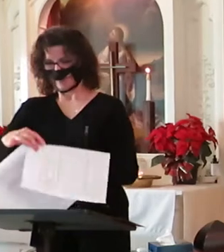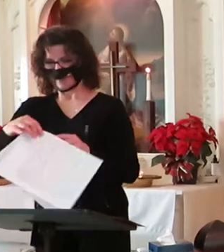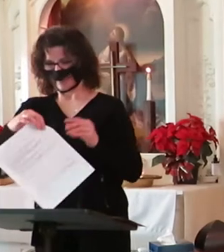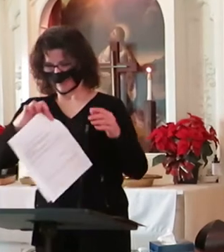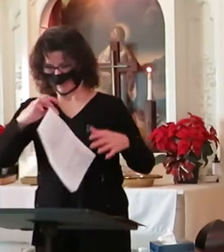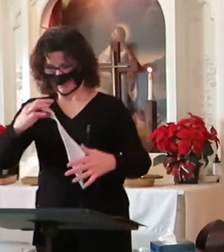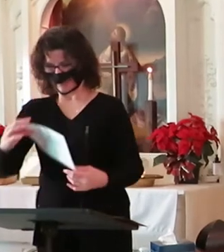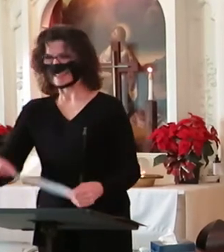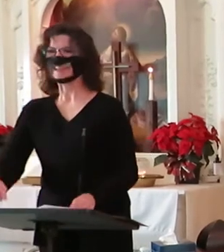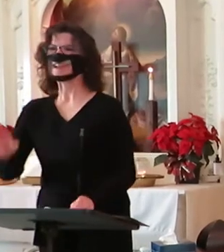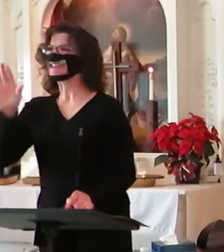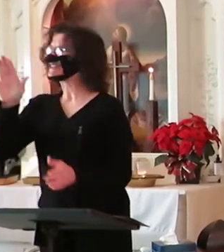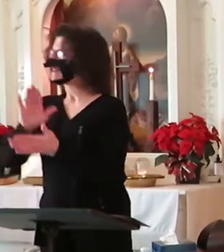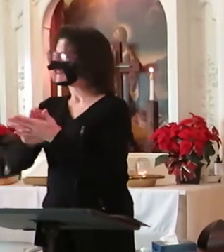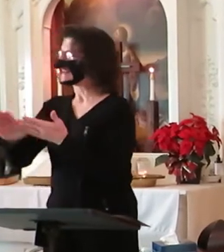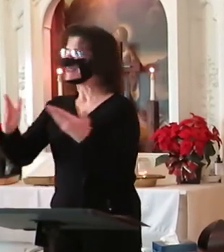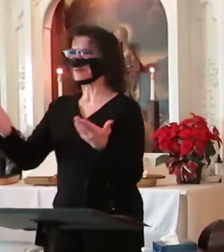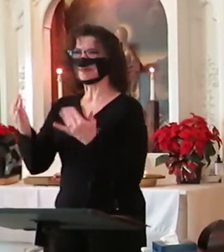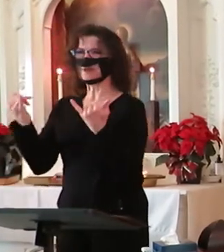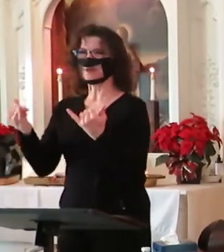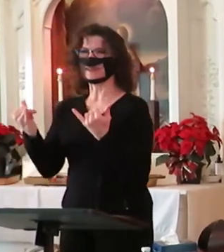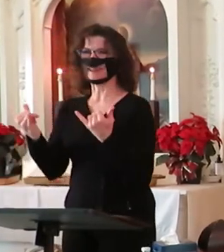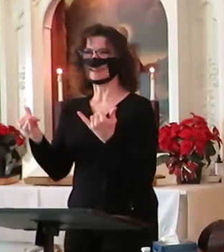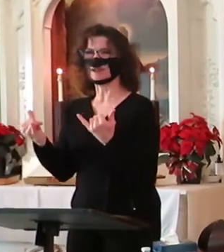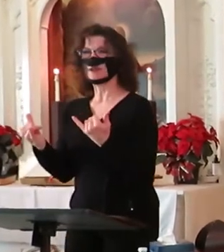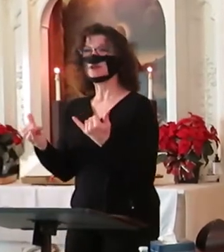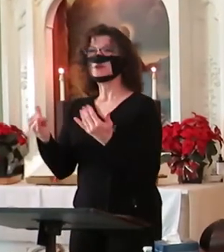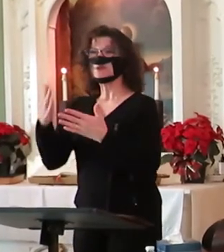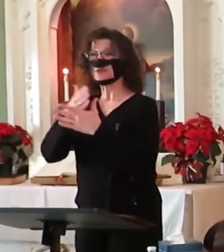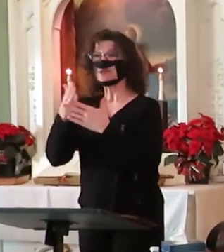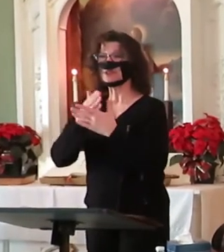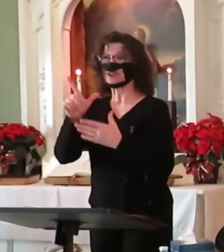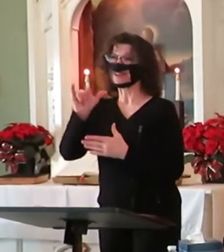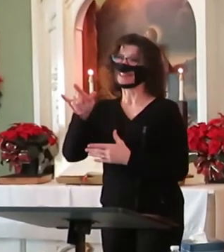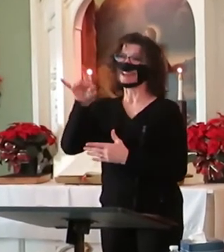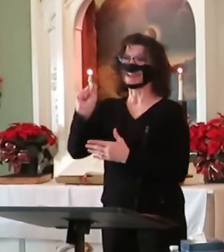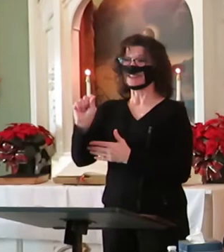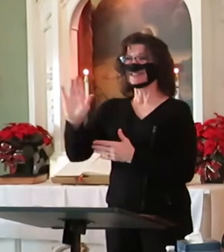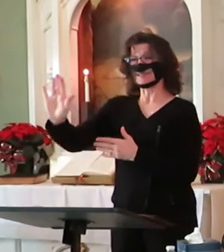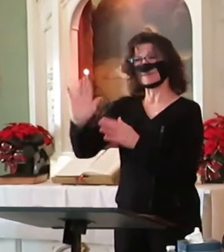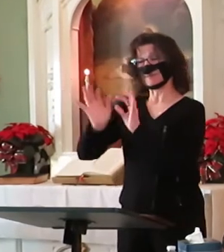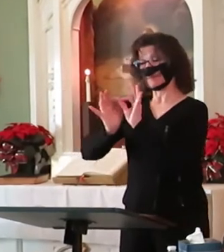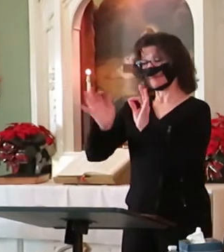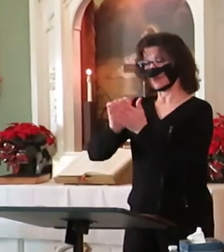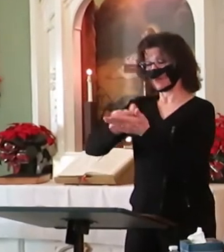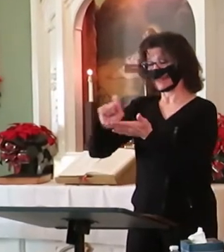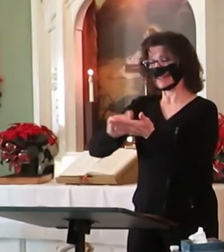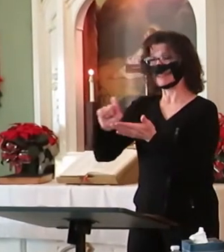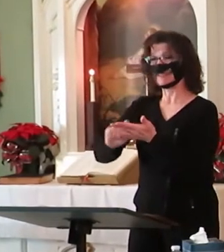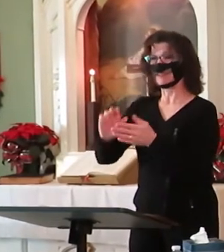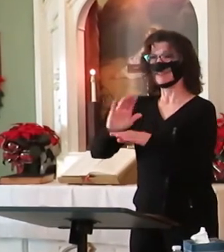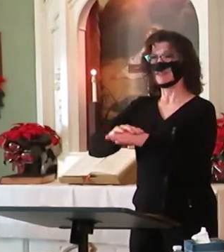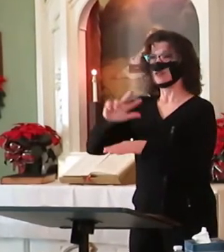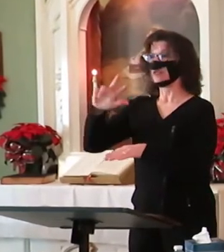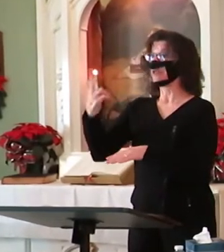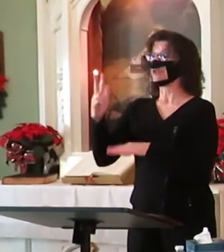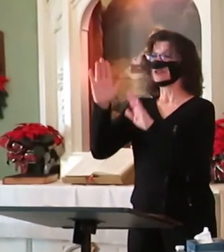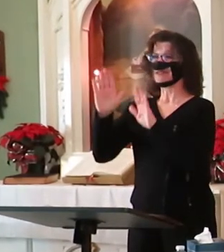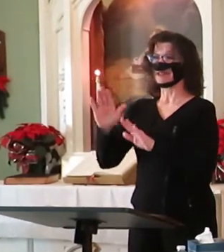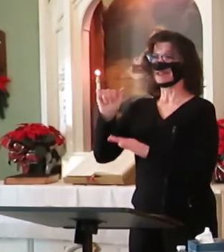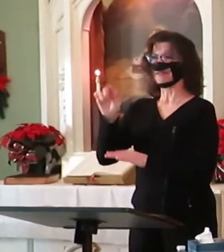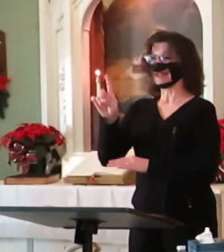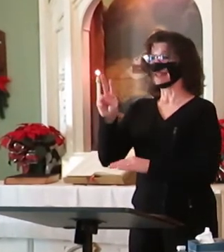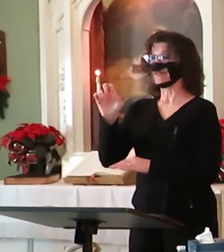It's to be here today to share Lyle's message on this third Sunday of Advent.